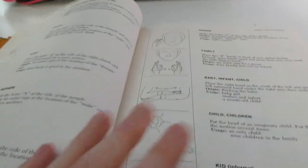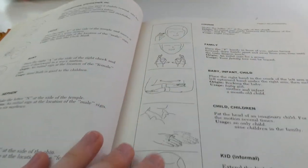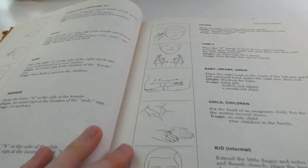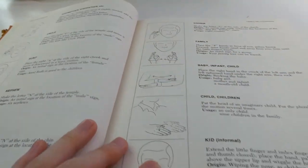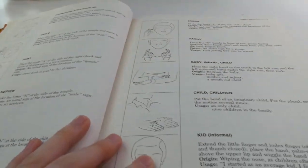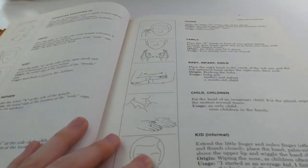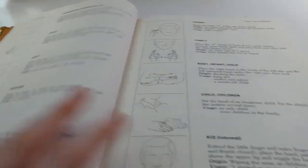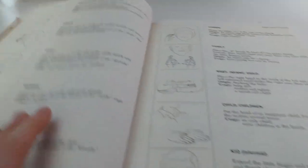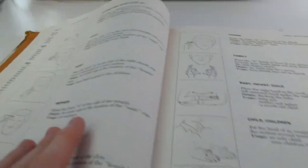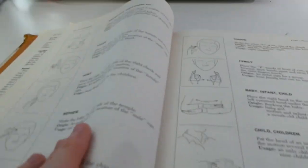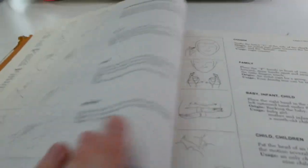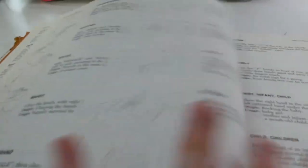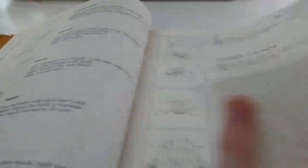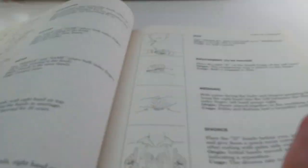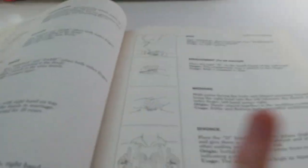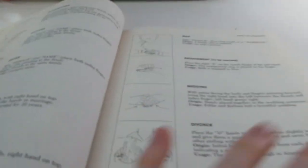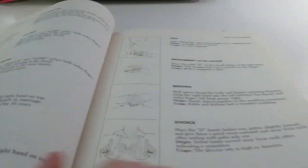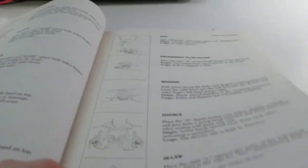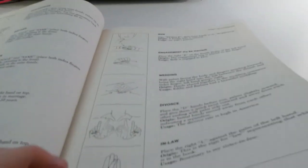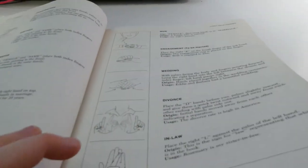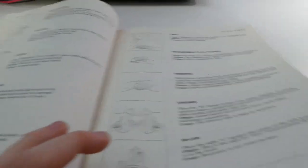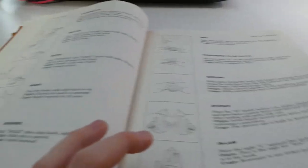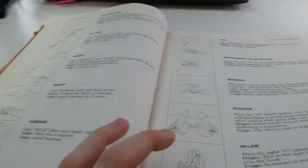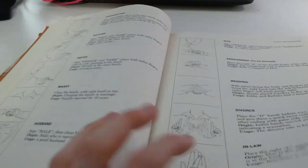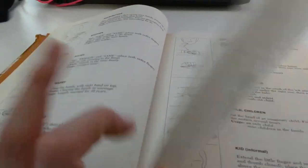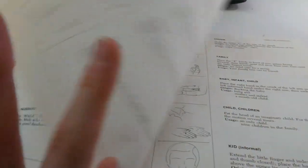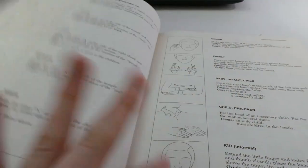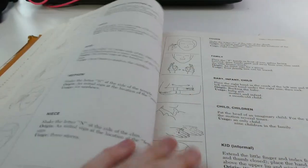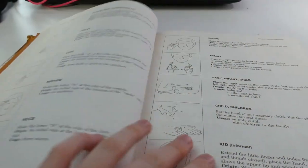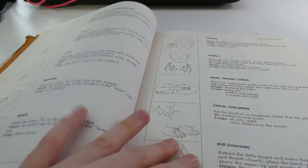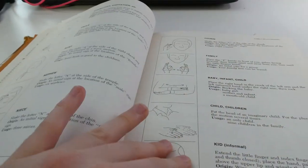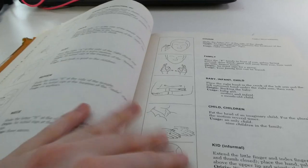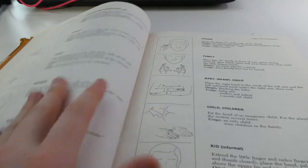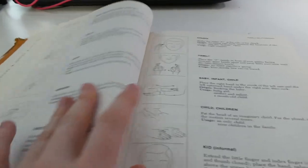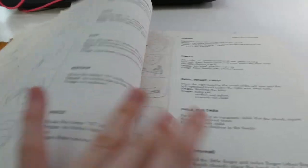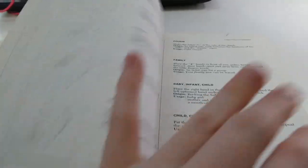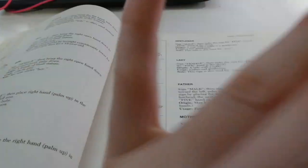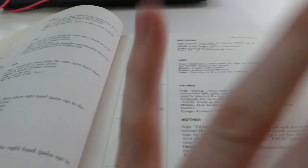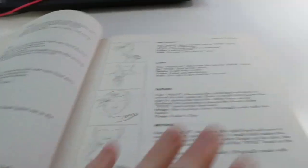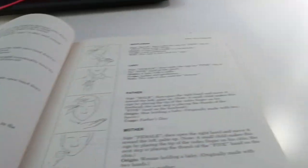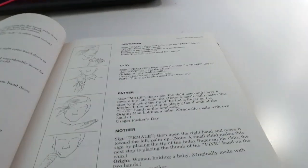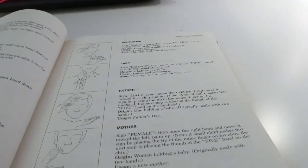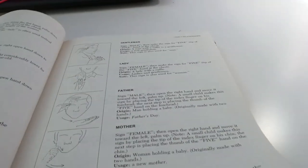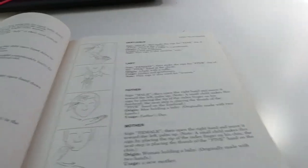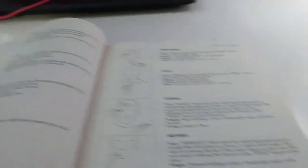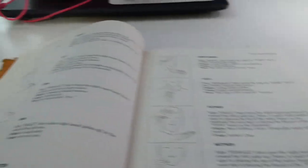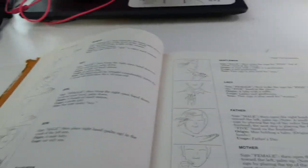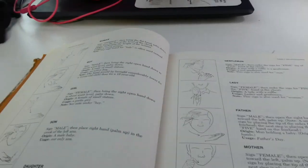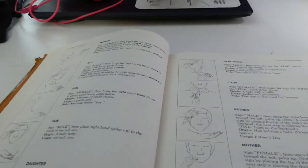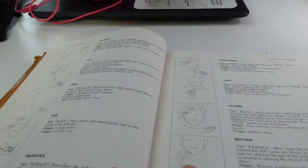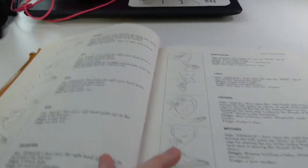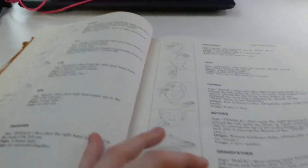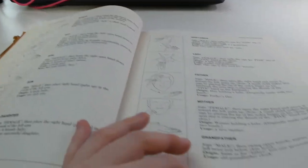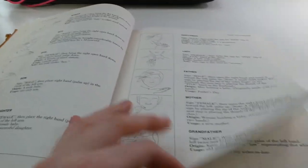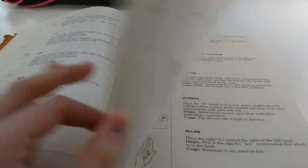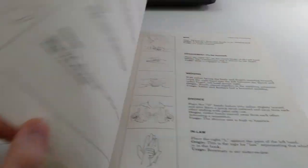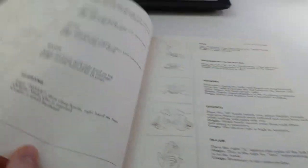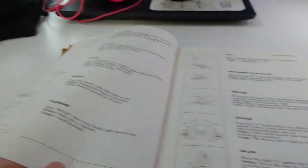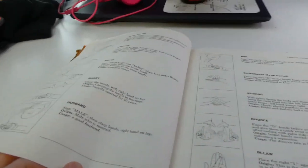I think I got good videos of all of these, and, uh, Bill actually taught me these two